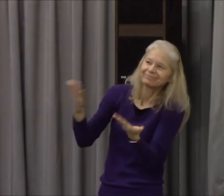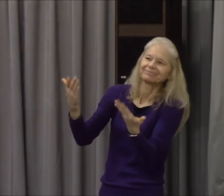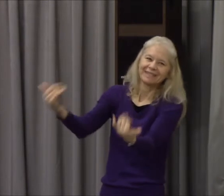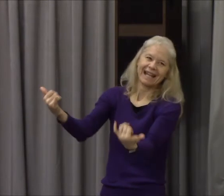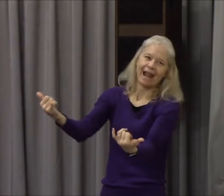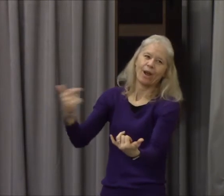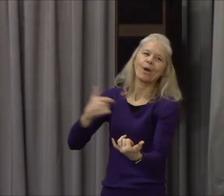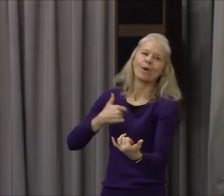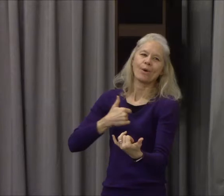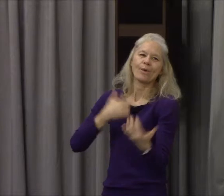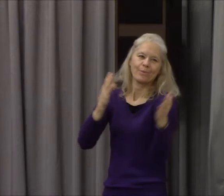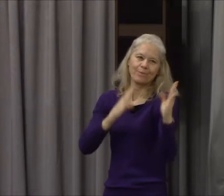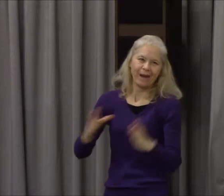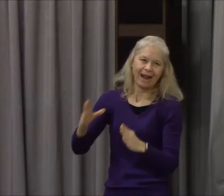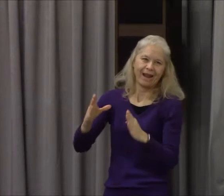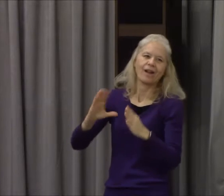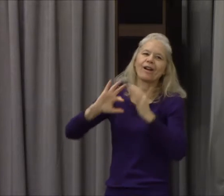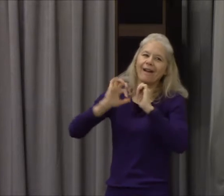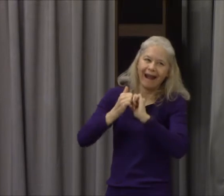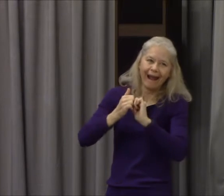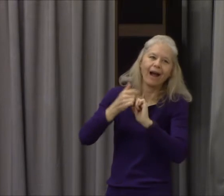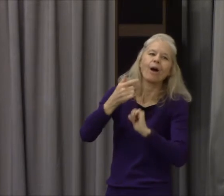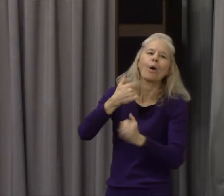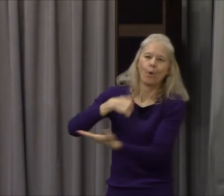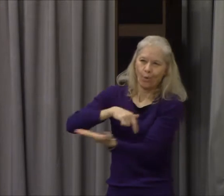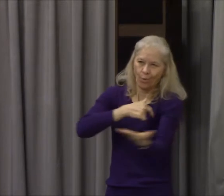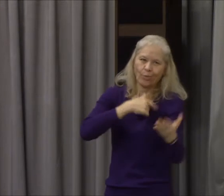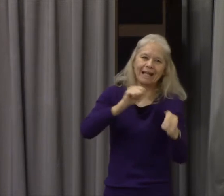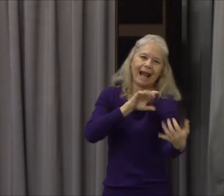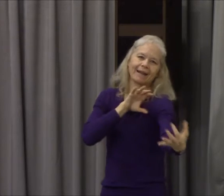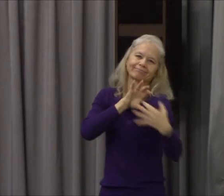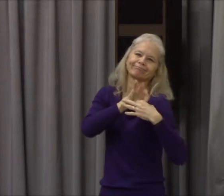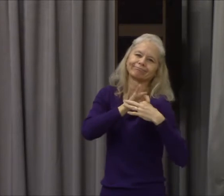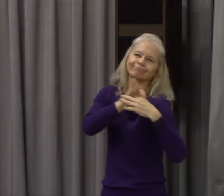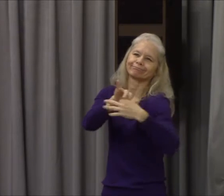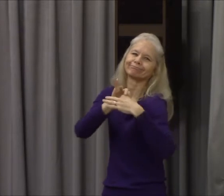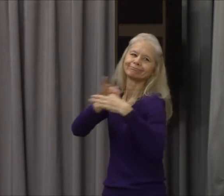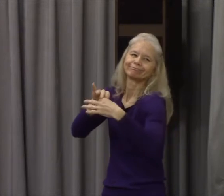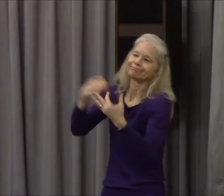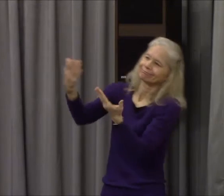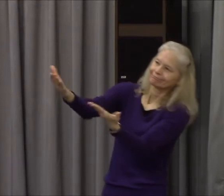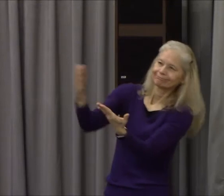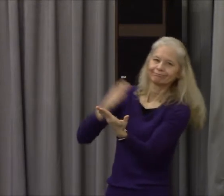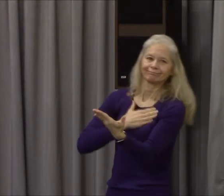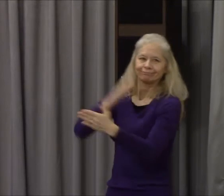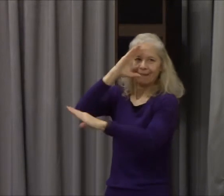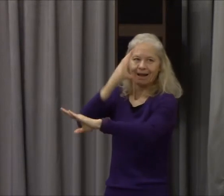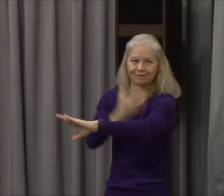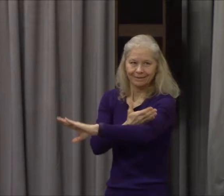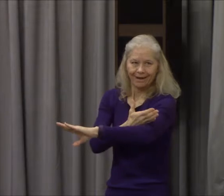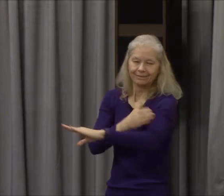son to live a perfect life offer that perfect life up to me he really did that